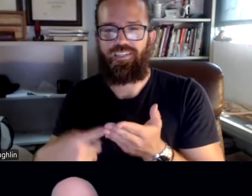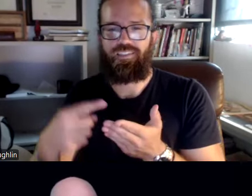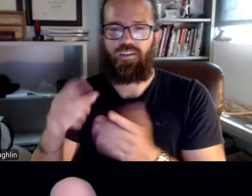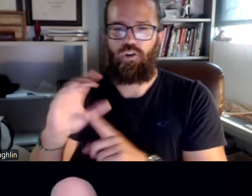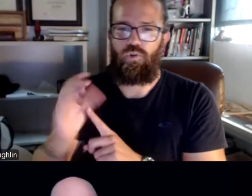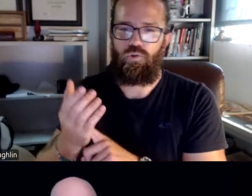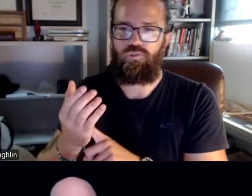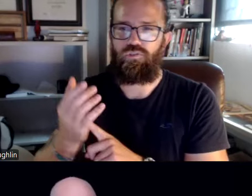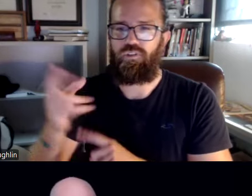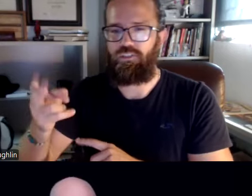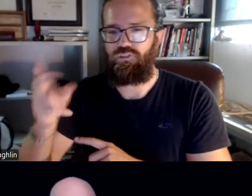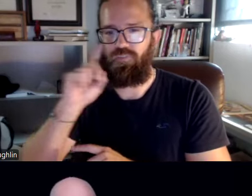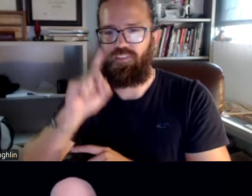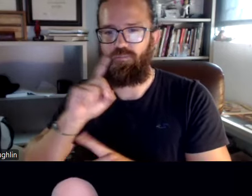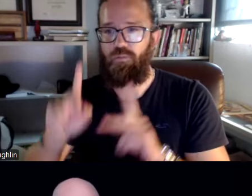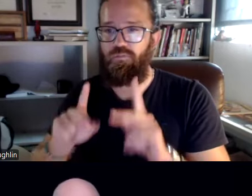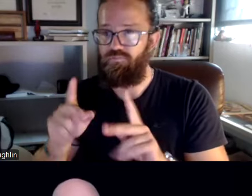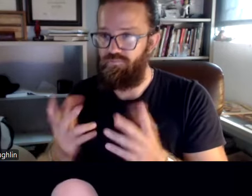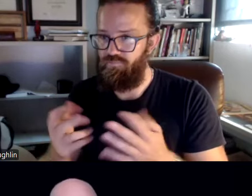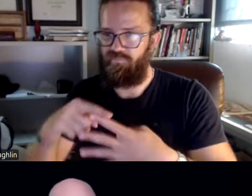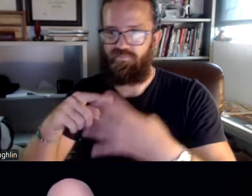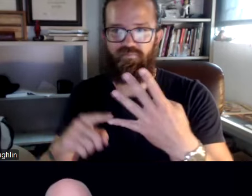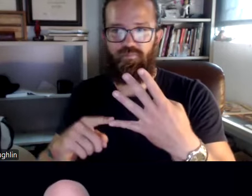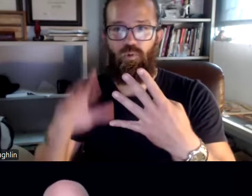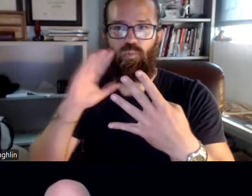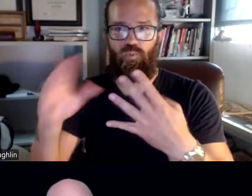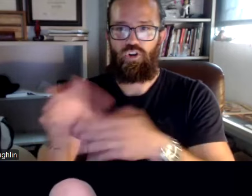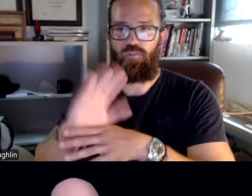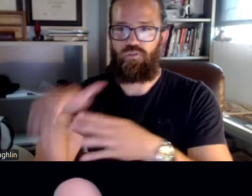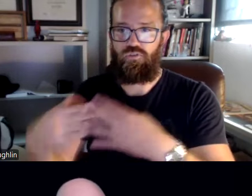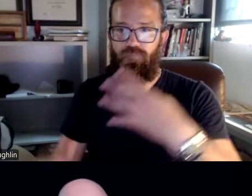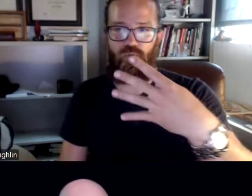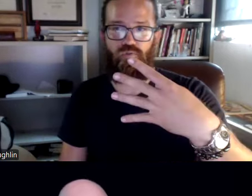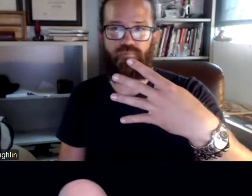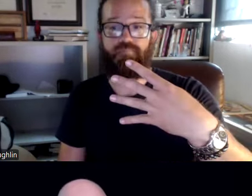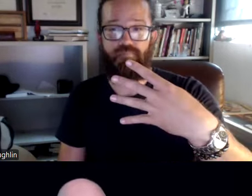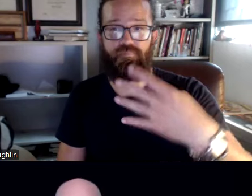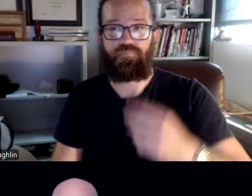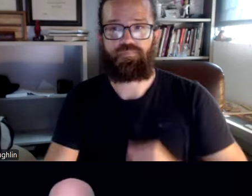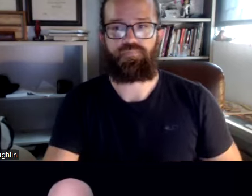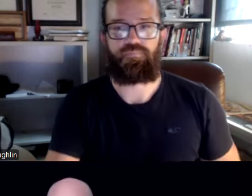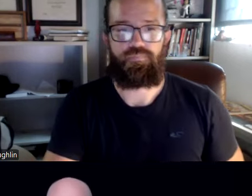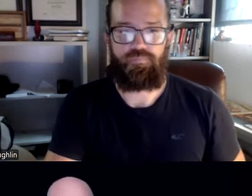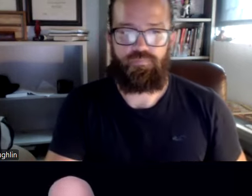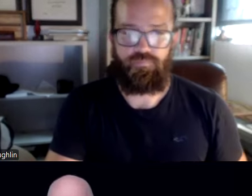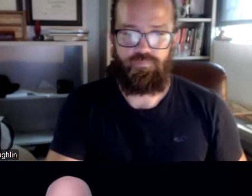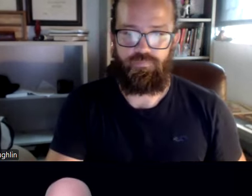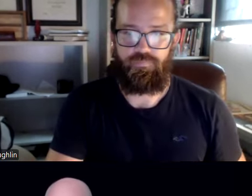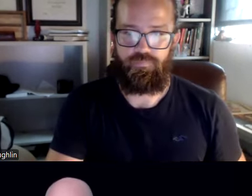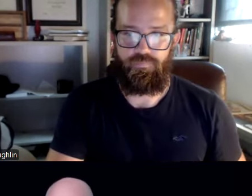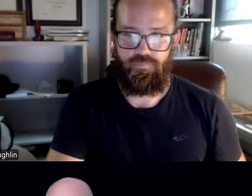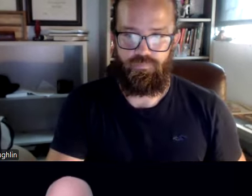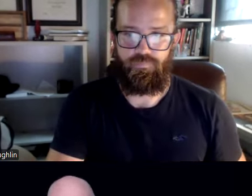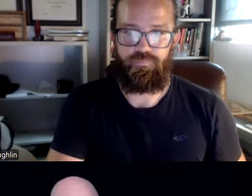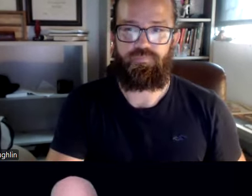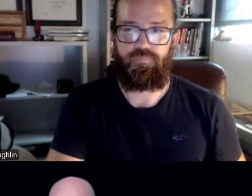we're going to have a discussion of deaf history and deaf culture so those are the four basic